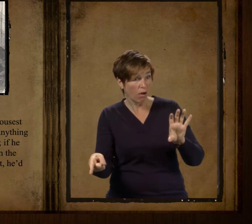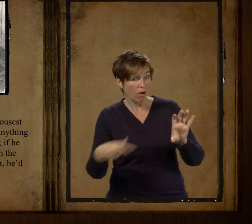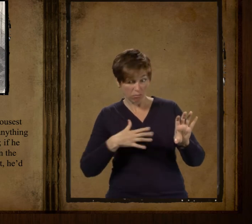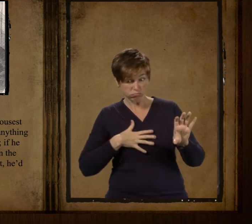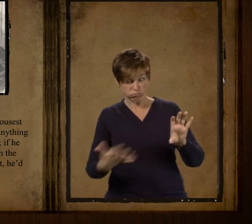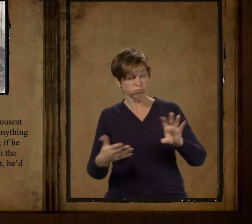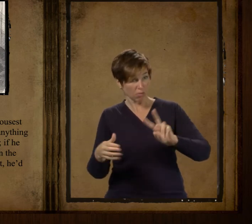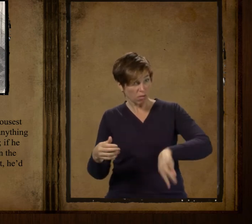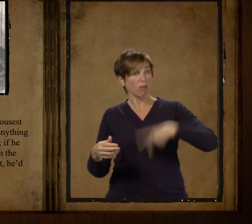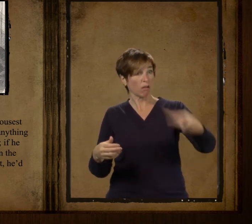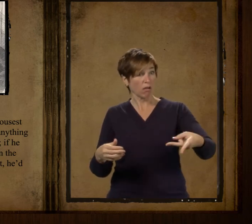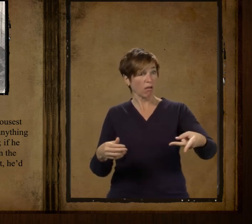change sides